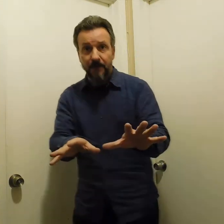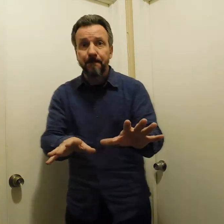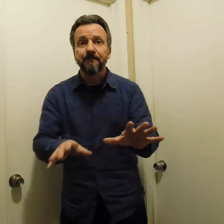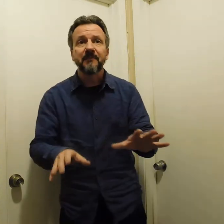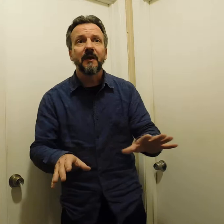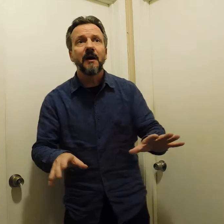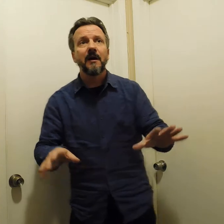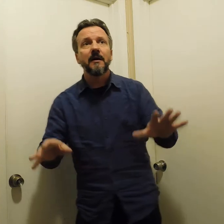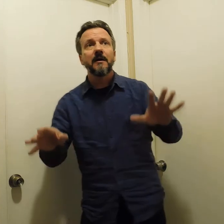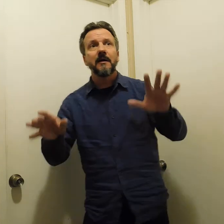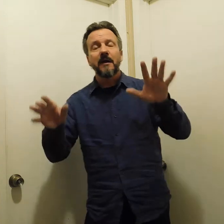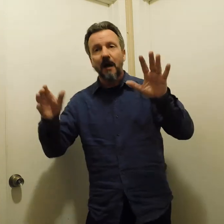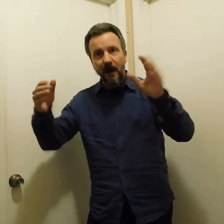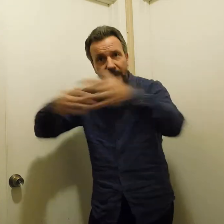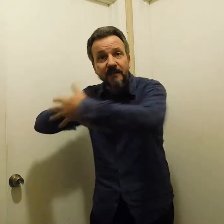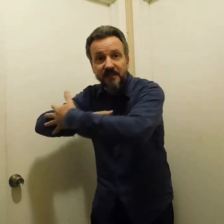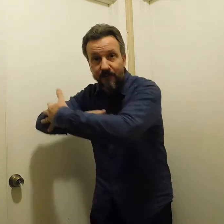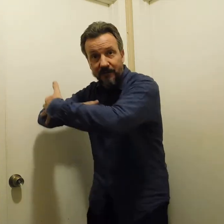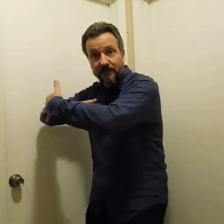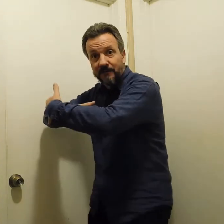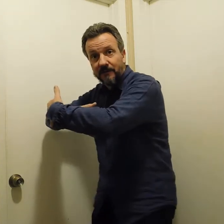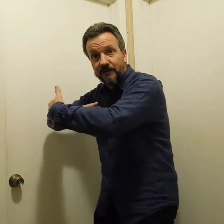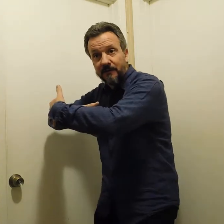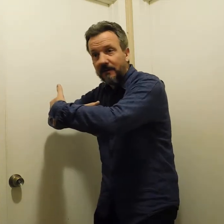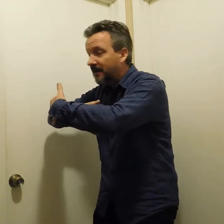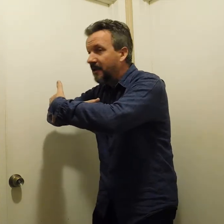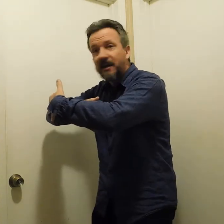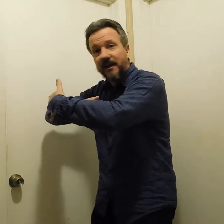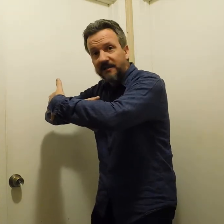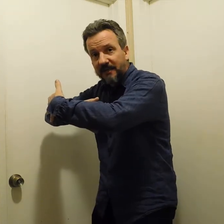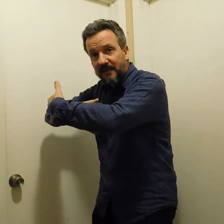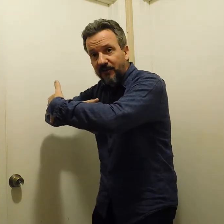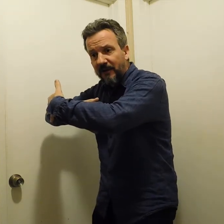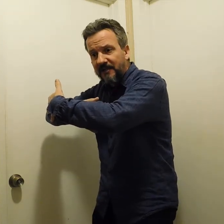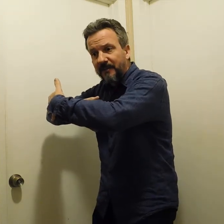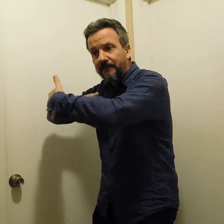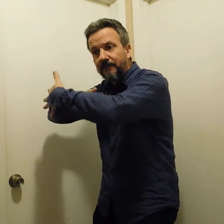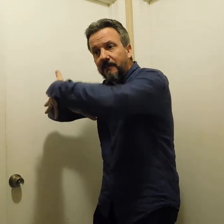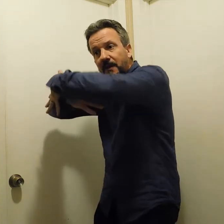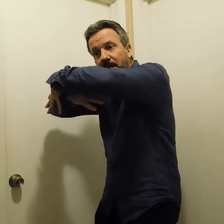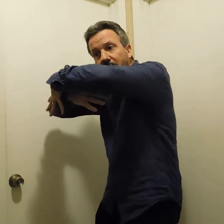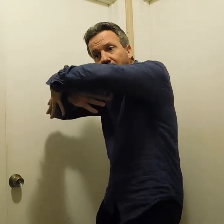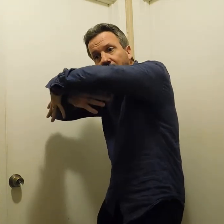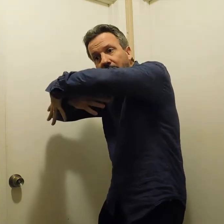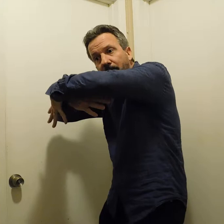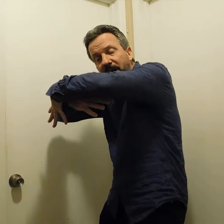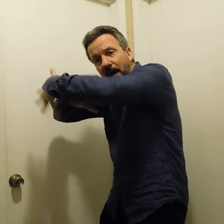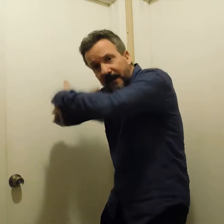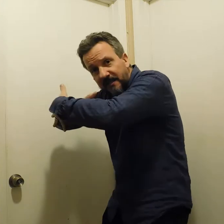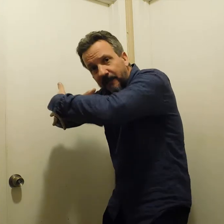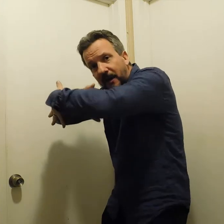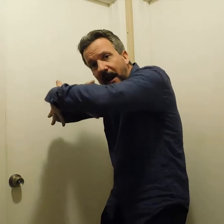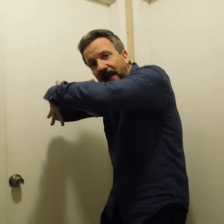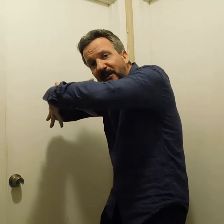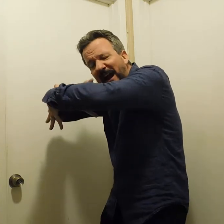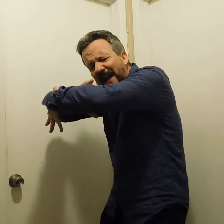you. Hugging someone is not sexual harassment. But hugging someone and then your head